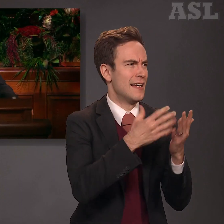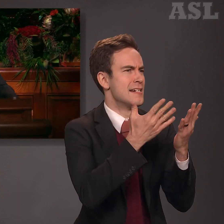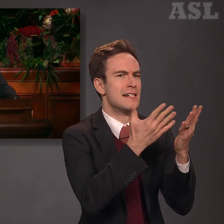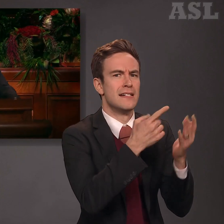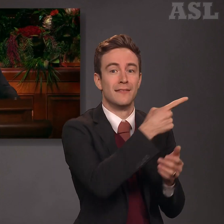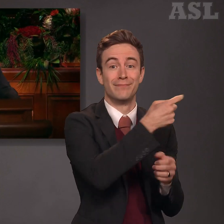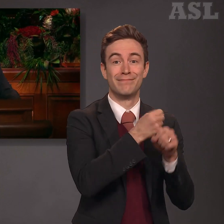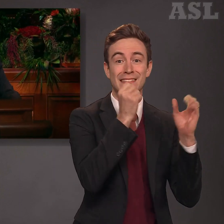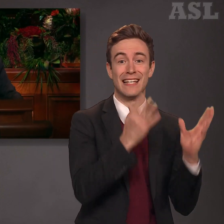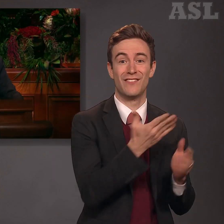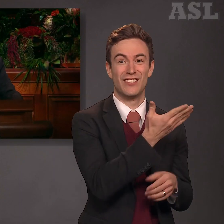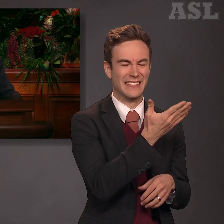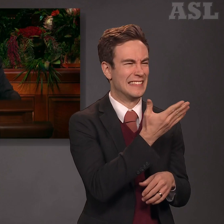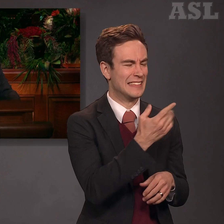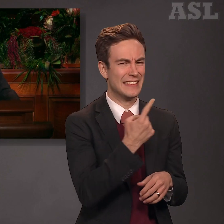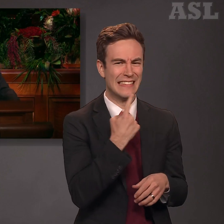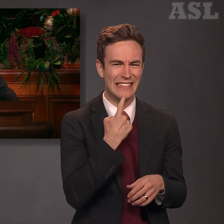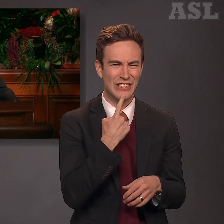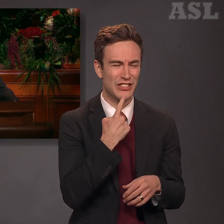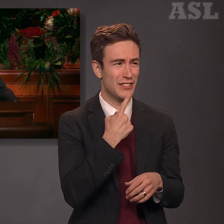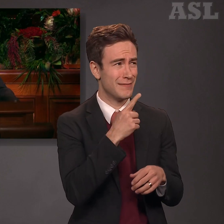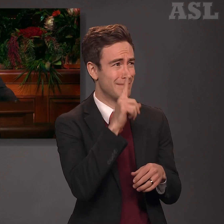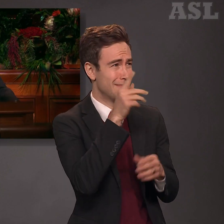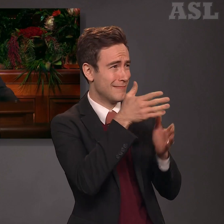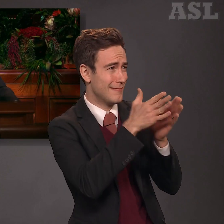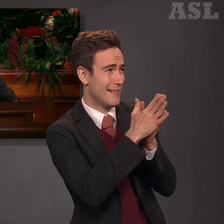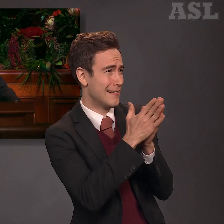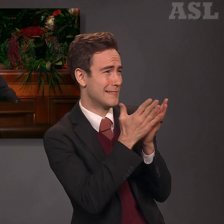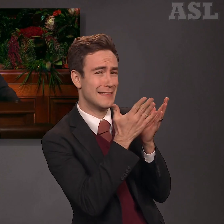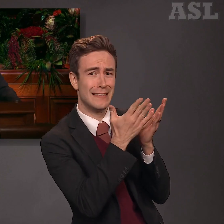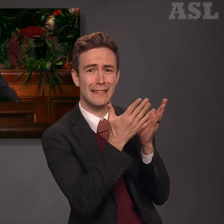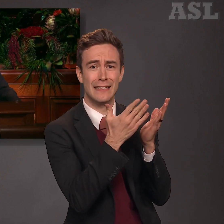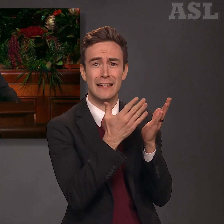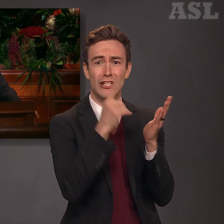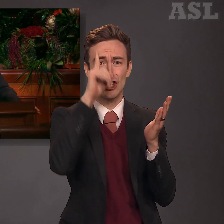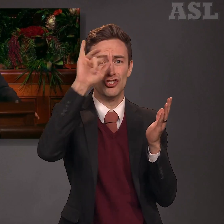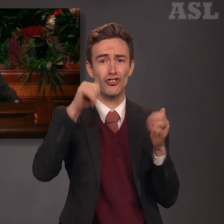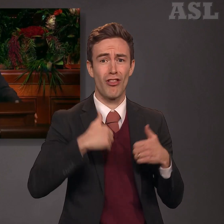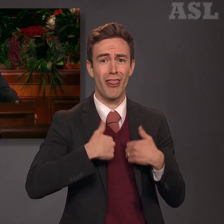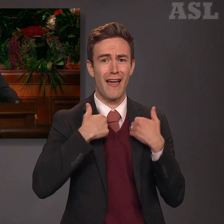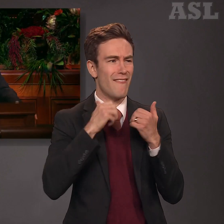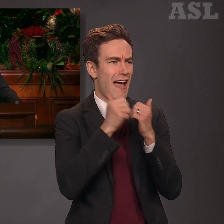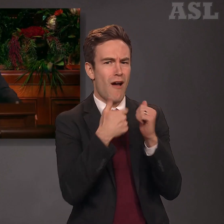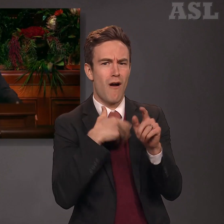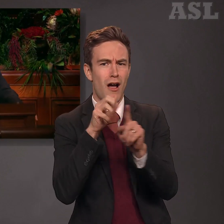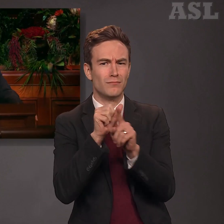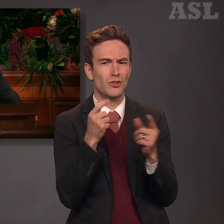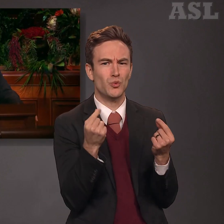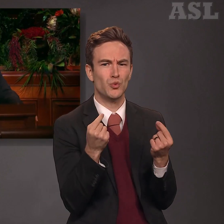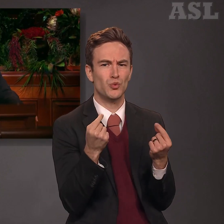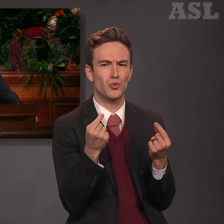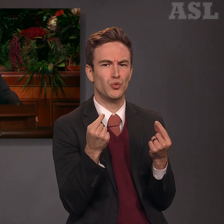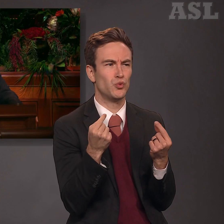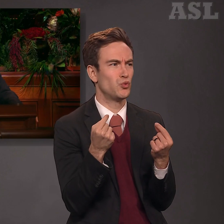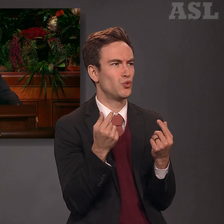genuine sincerity, asked the Master, What shall I do that I may inherit eternal life?